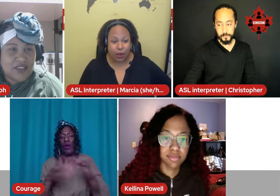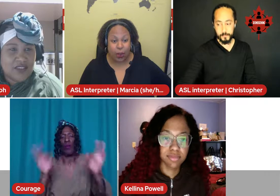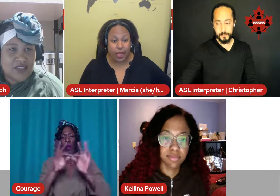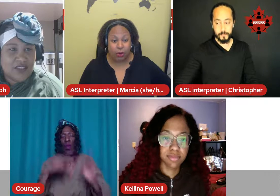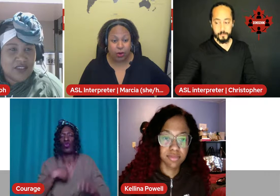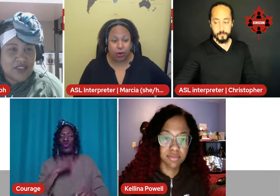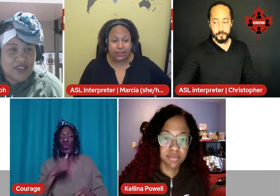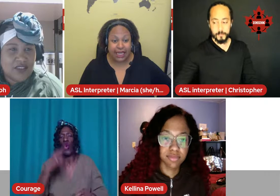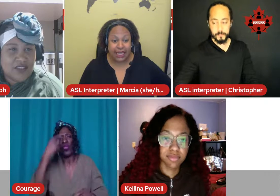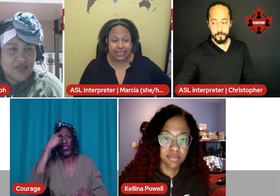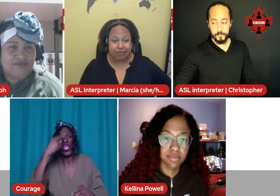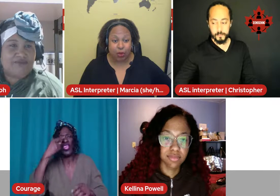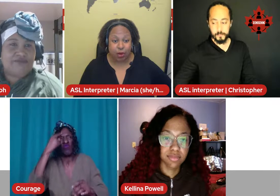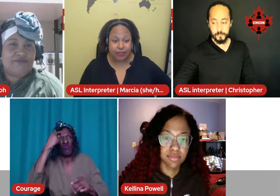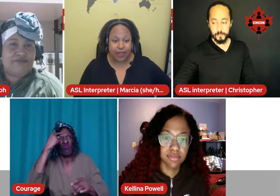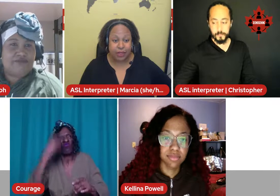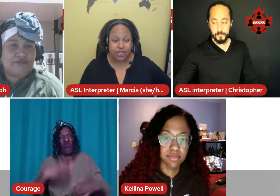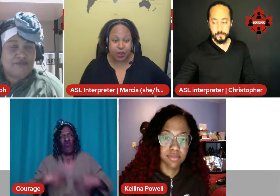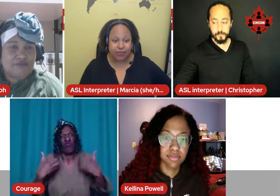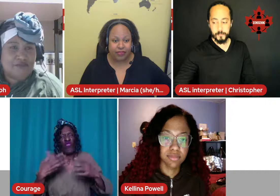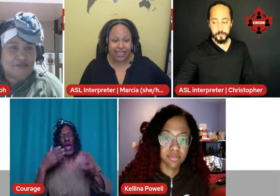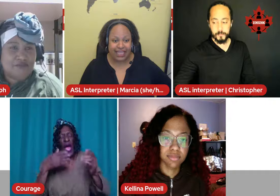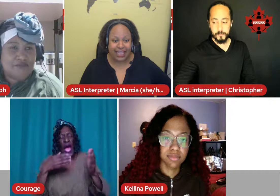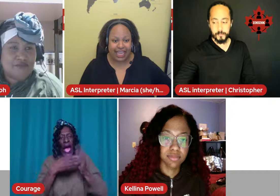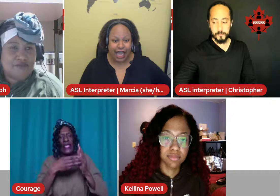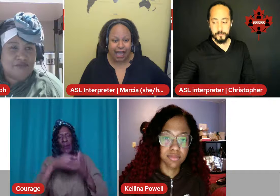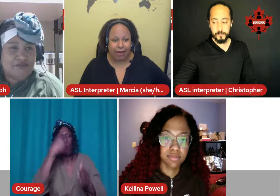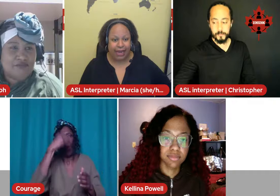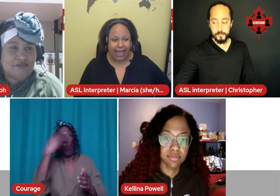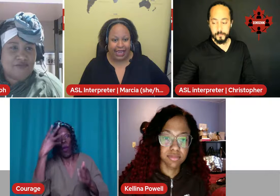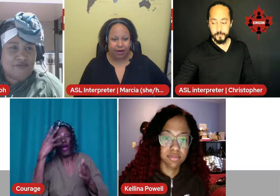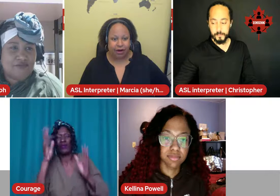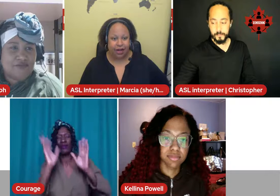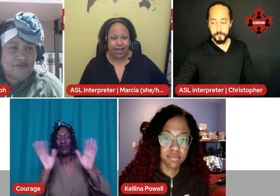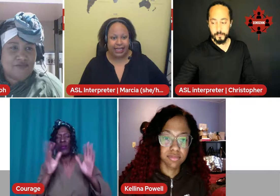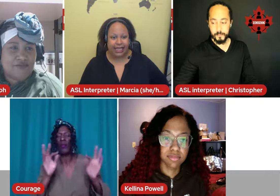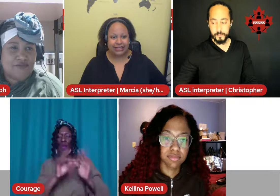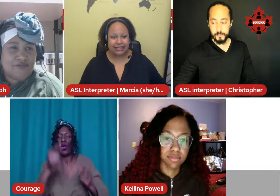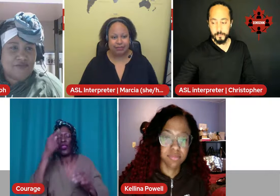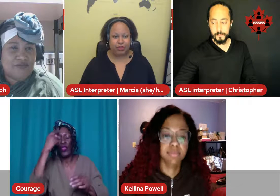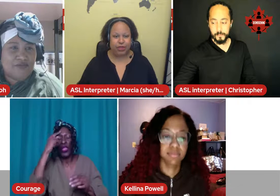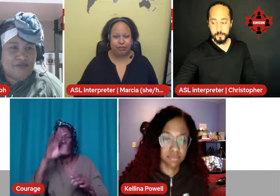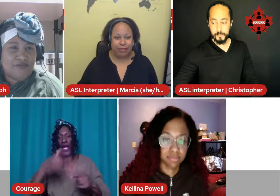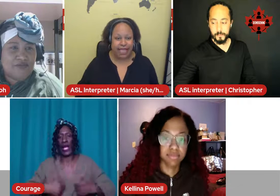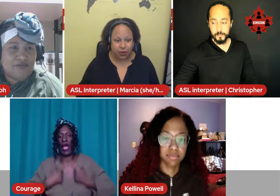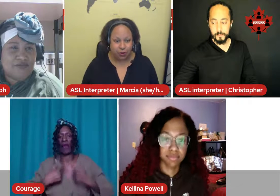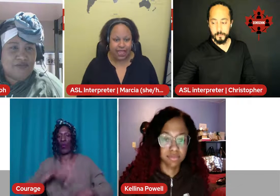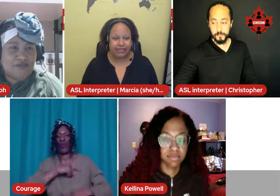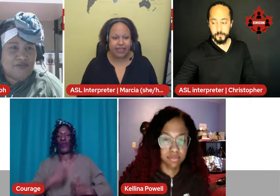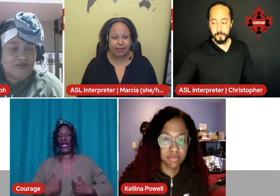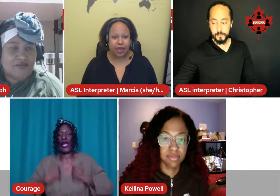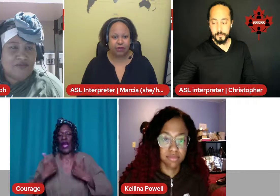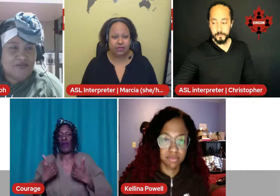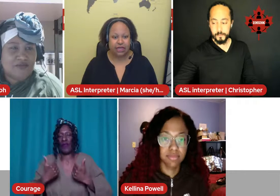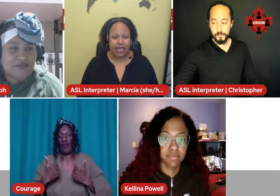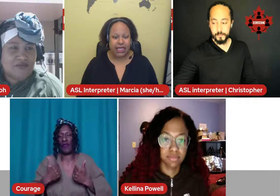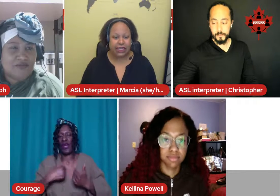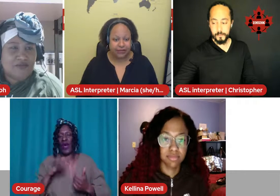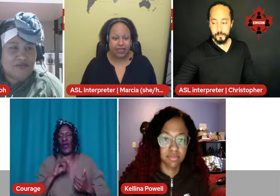in a white world and it's important that we don't think about anger against between black and white. Think about living